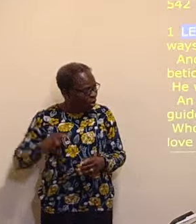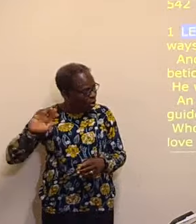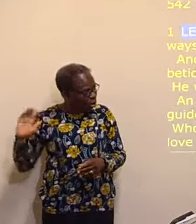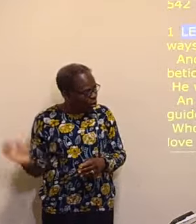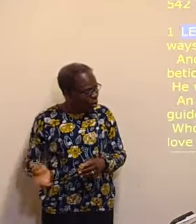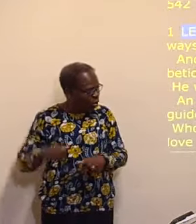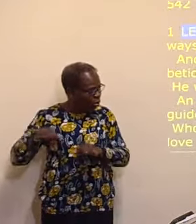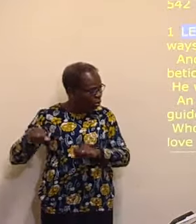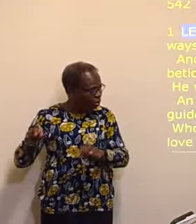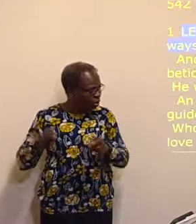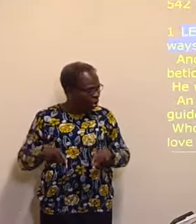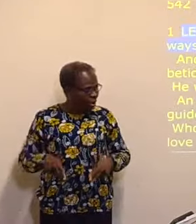Amen.